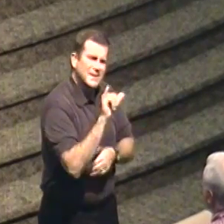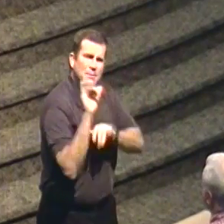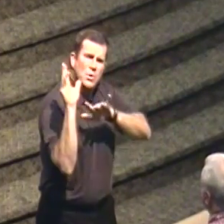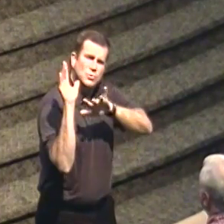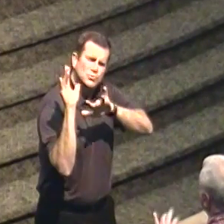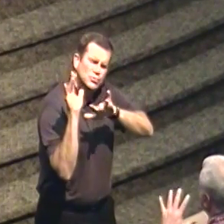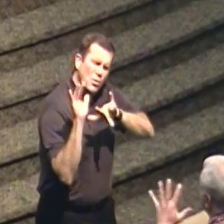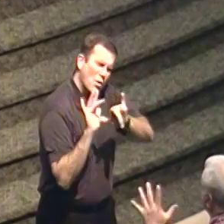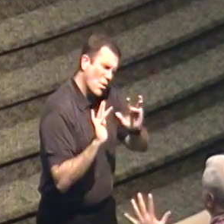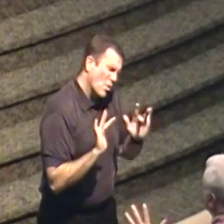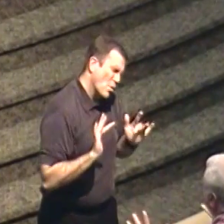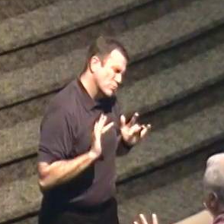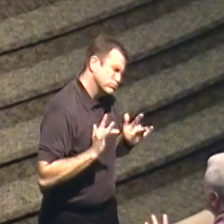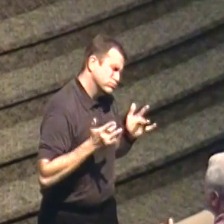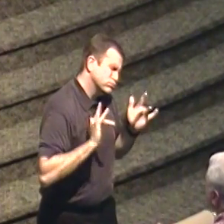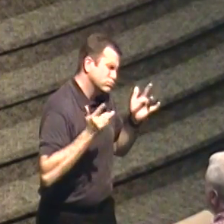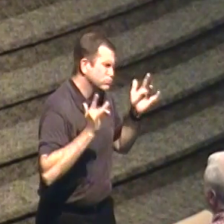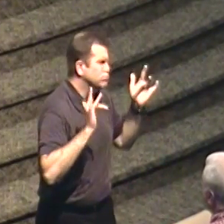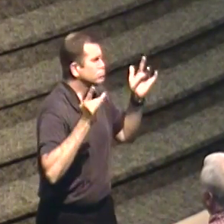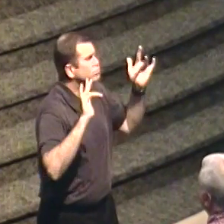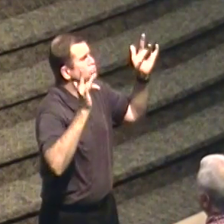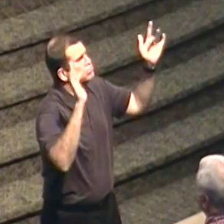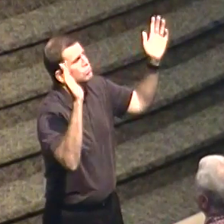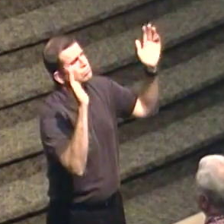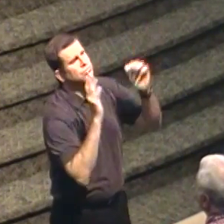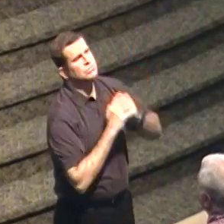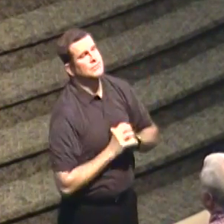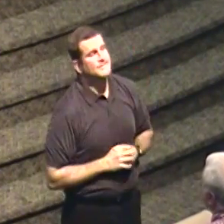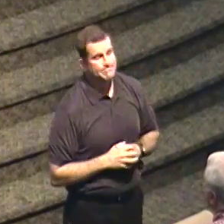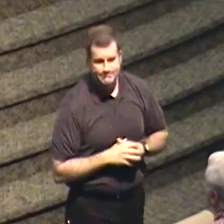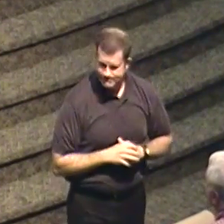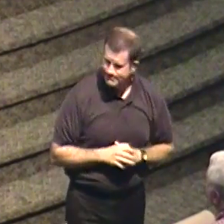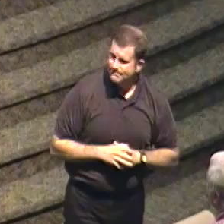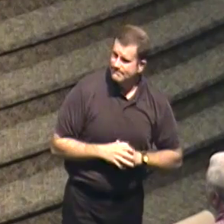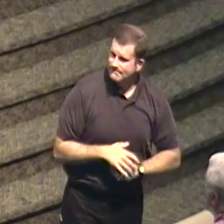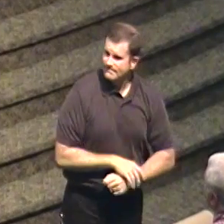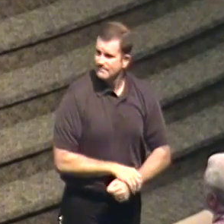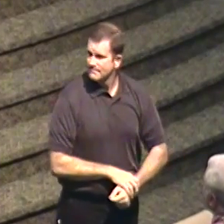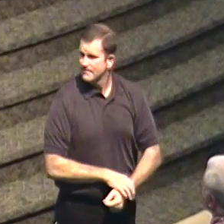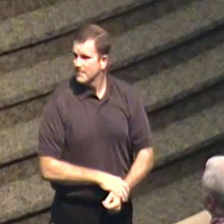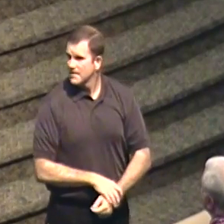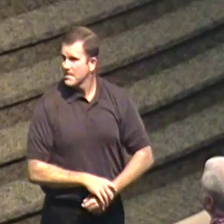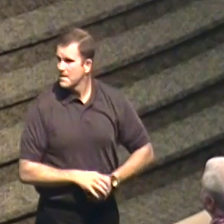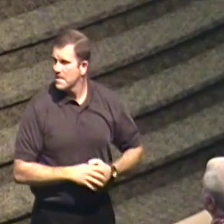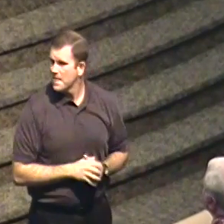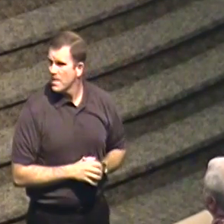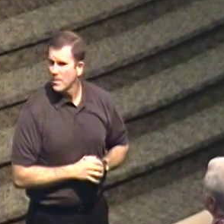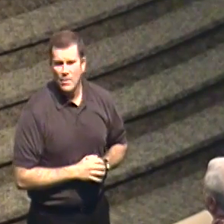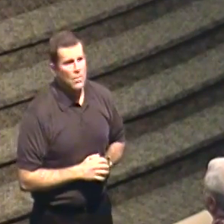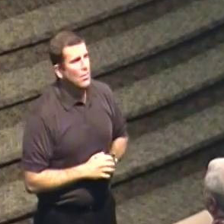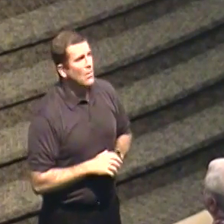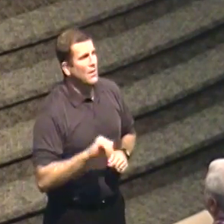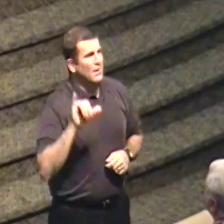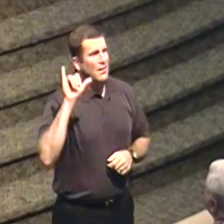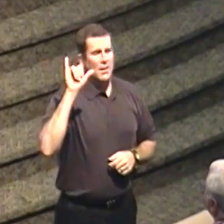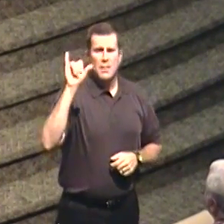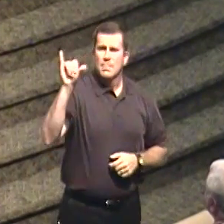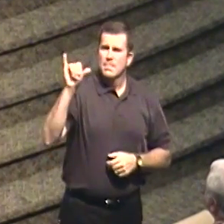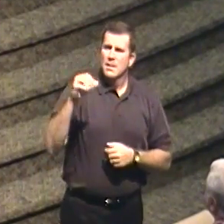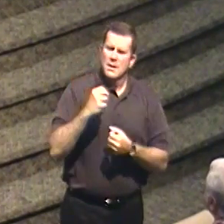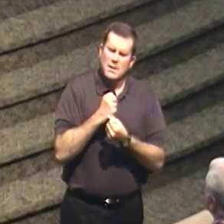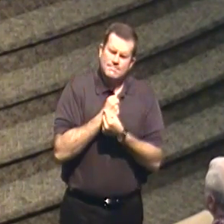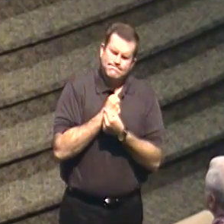and snow. Mm-hmm. Oh, the